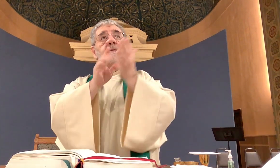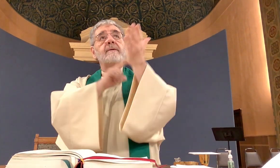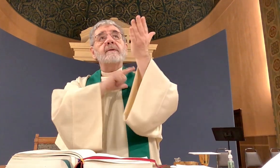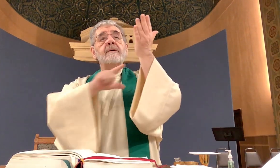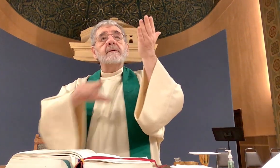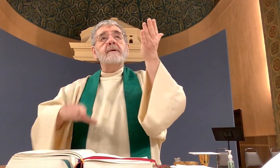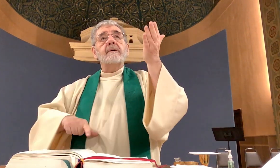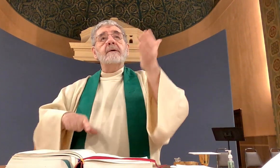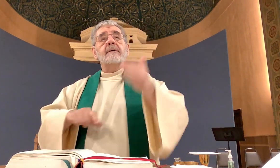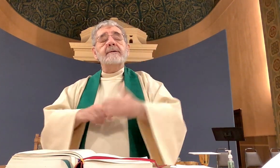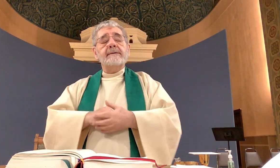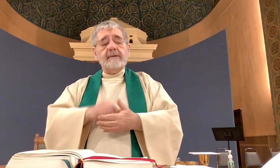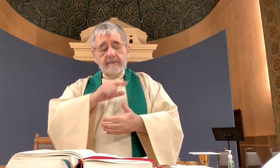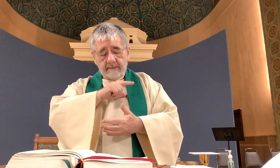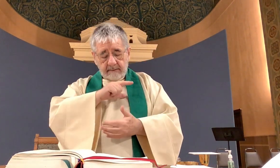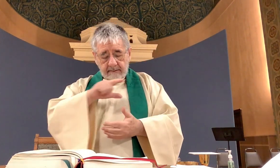Lord receive our prayer